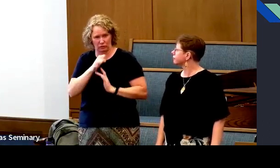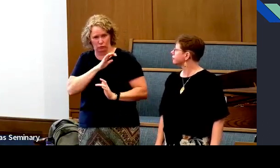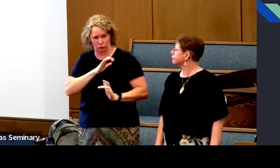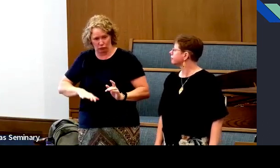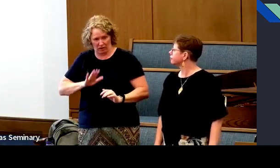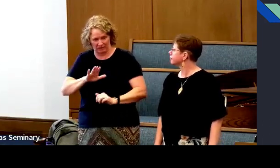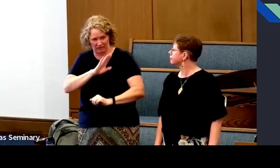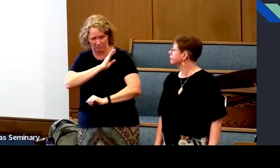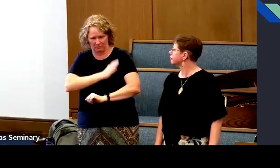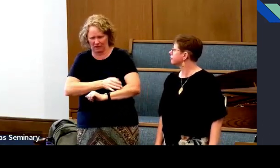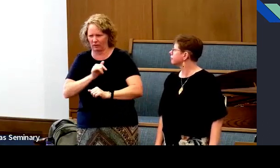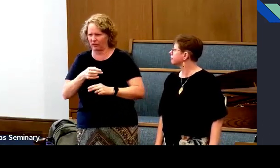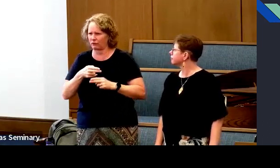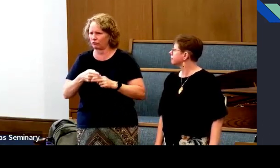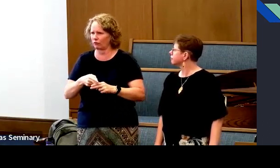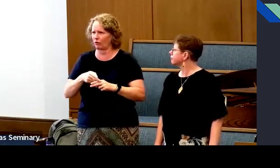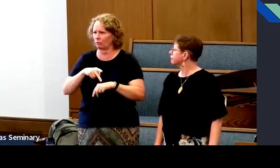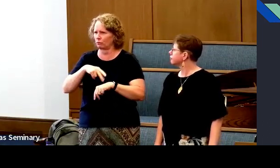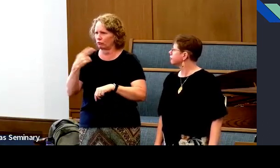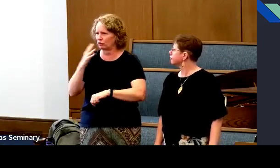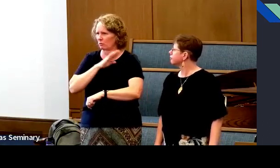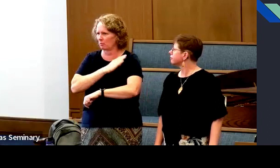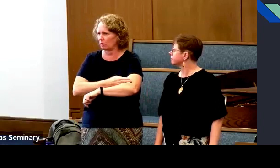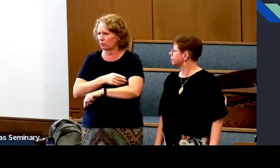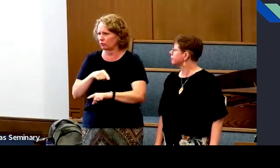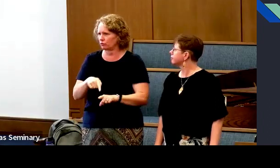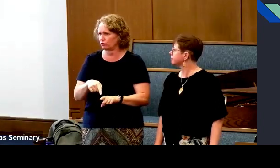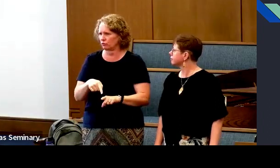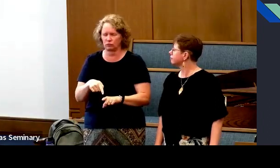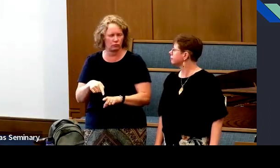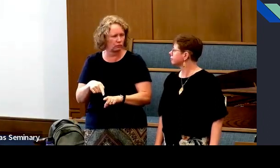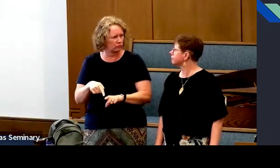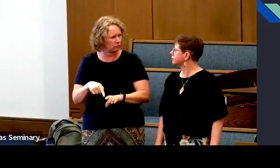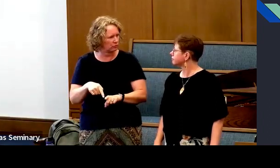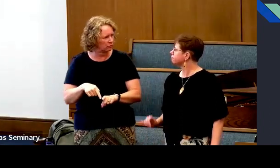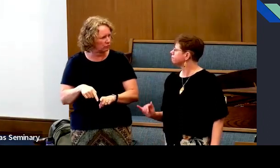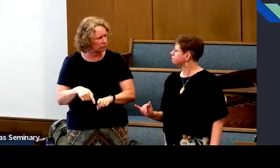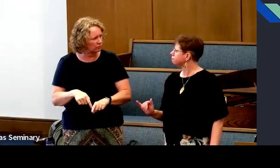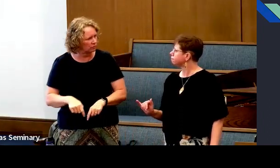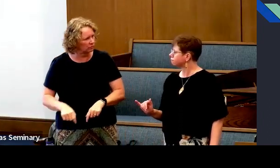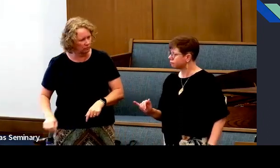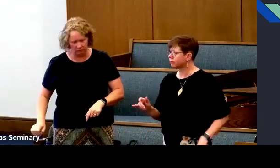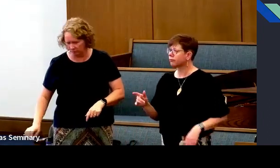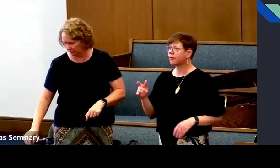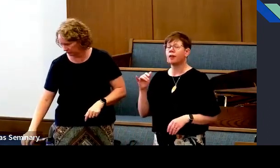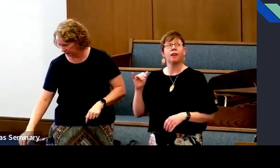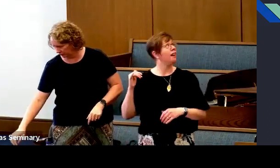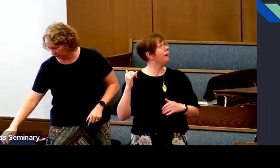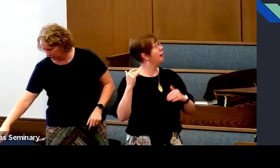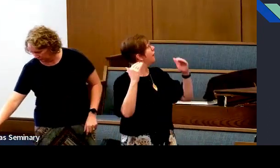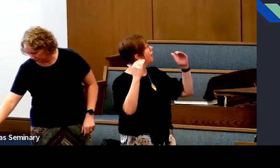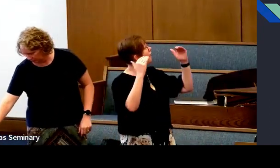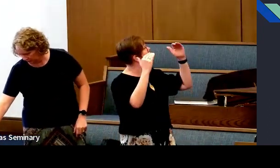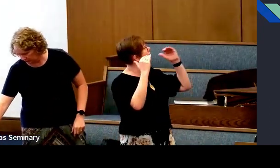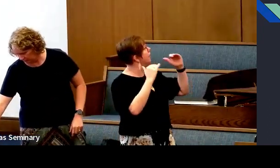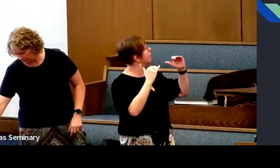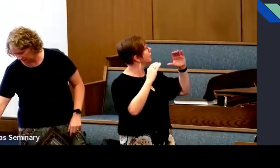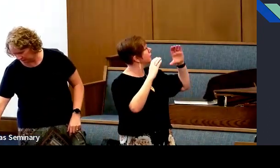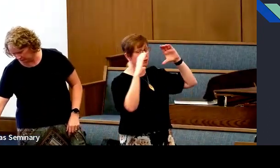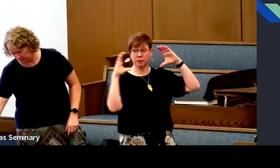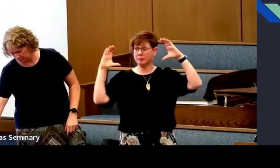And the atonement, Jesus Christ's power is part of that plan.